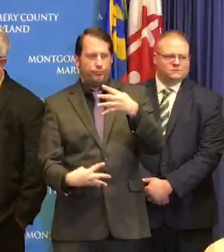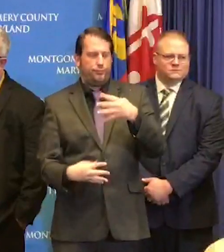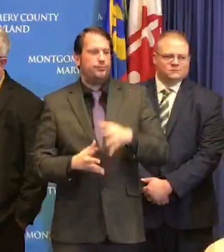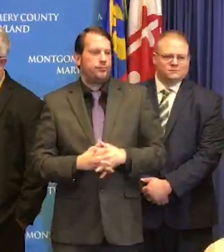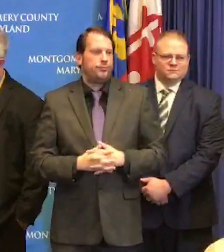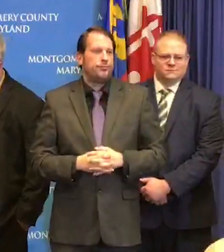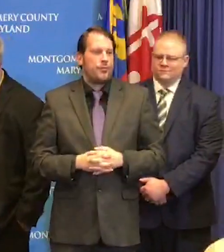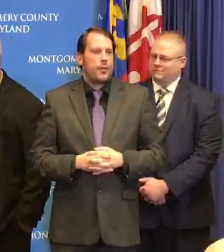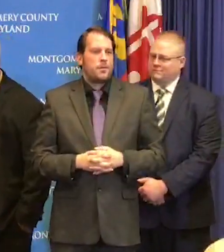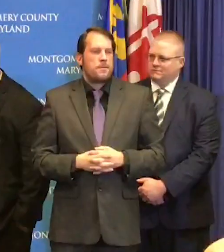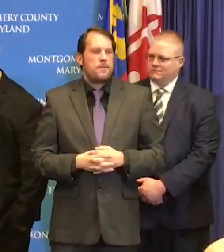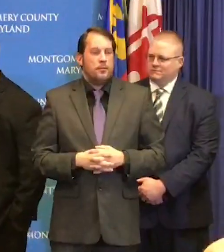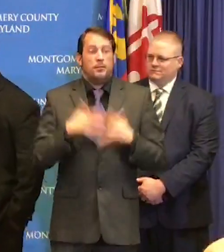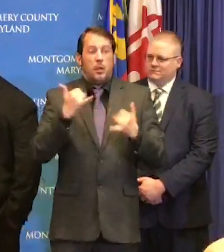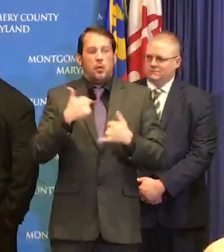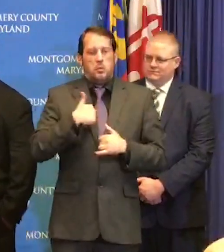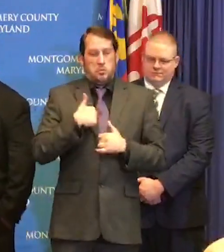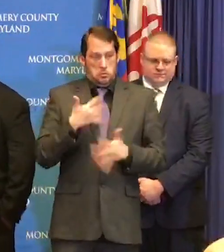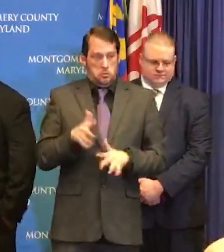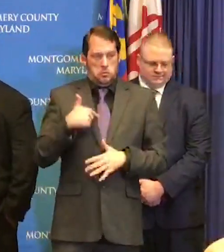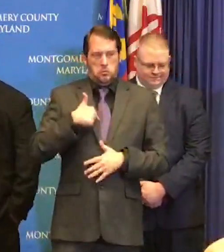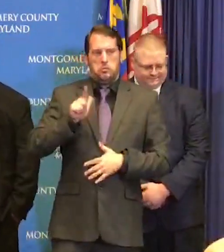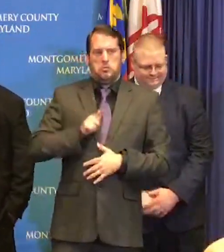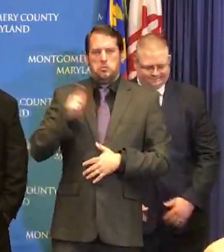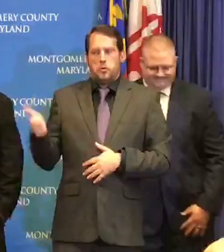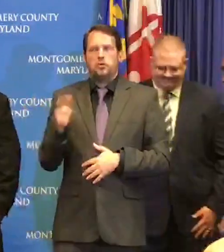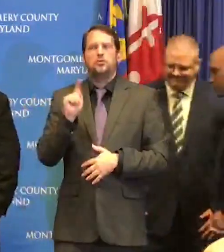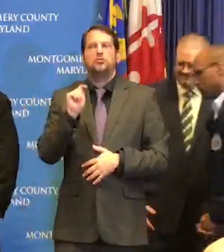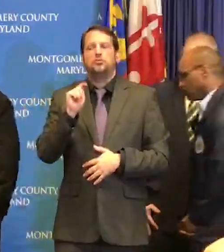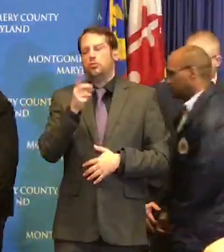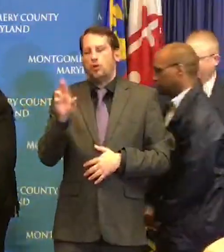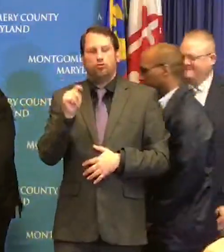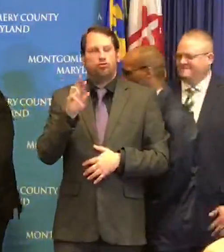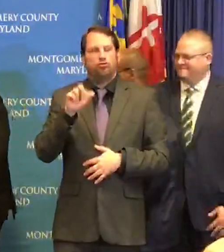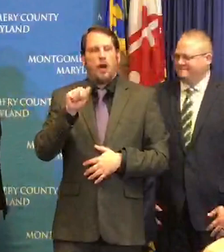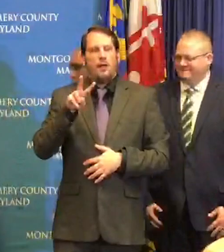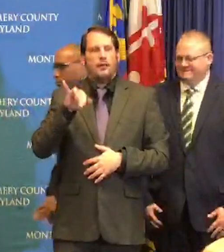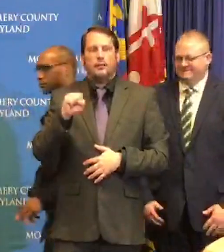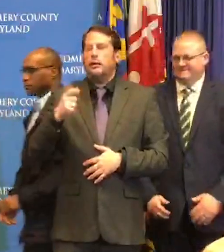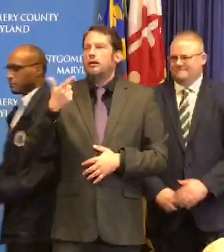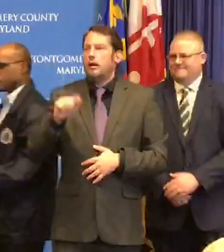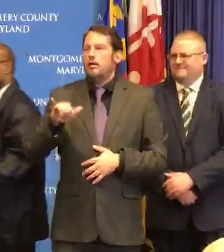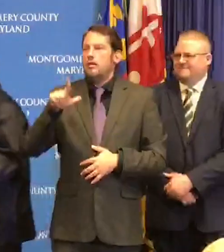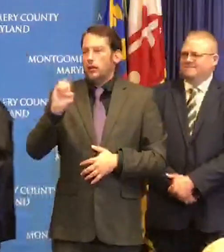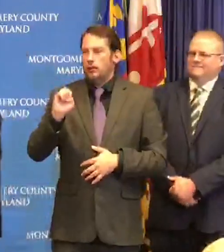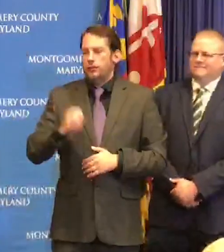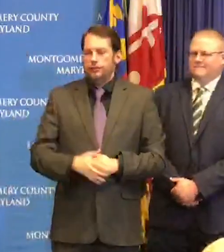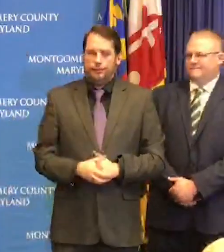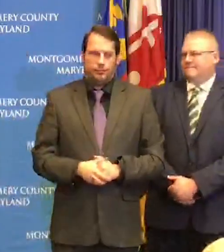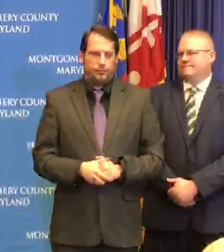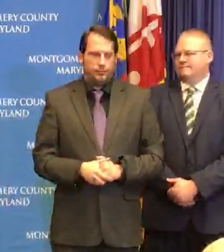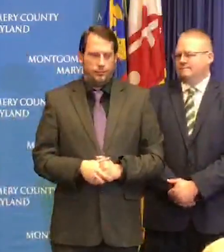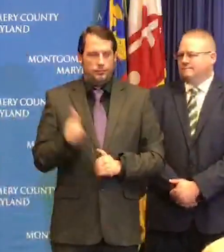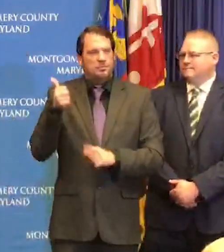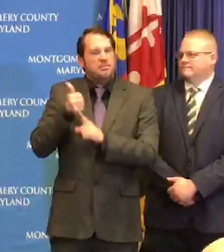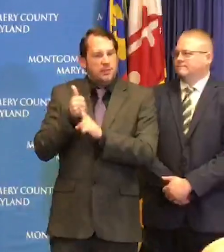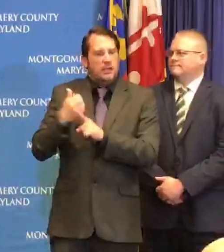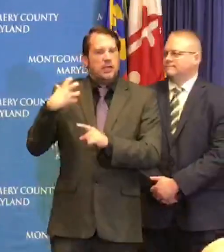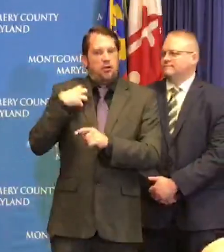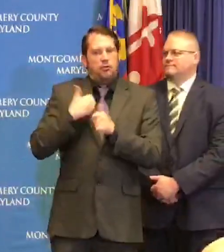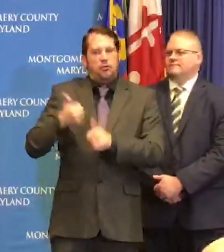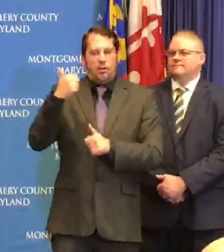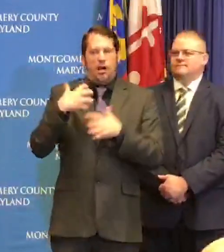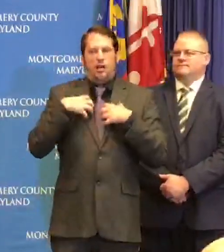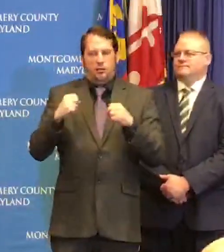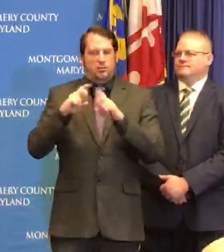Dr. Travis Gales the County Chief Health Officer good evening everyone